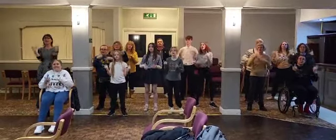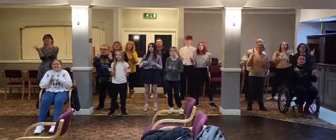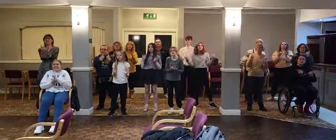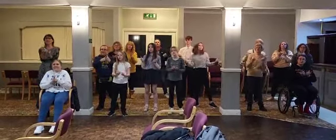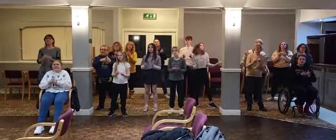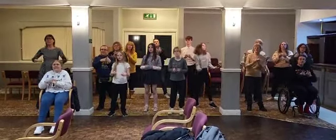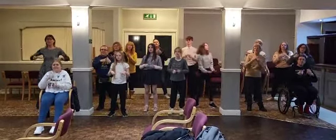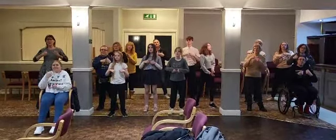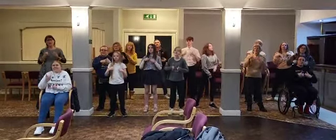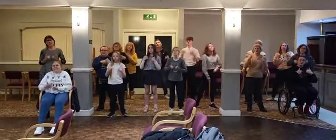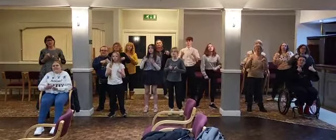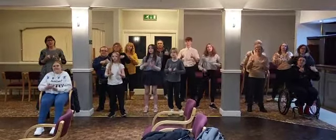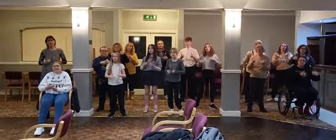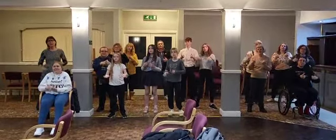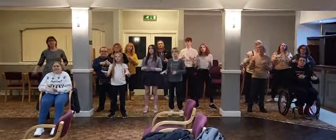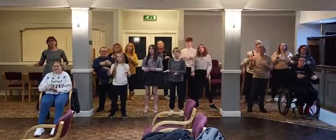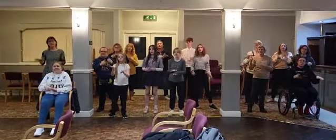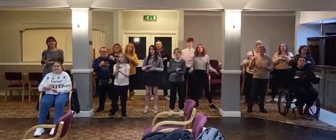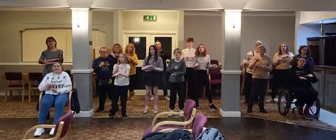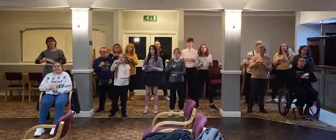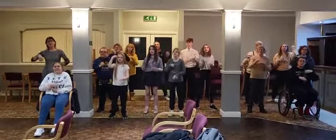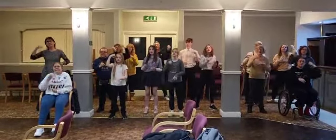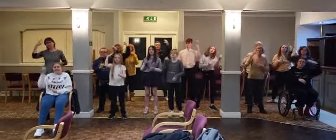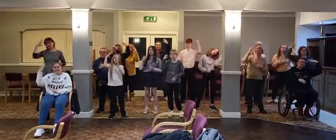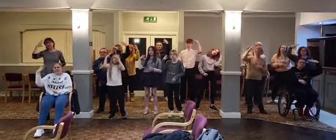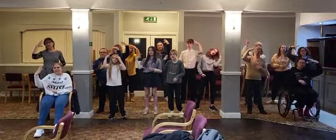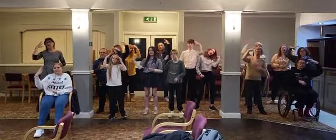then you'll be alright, cover me in sunshine